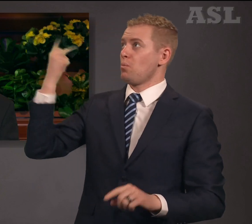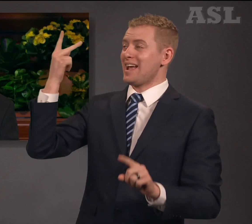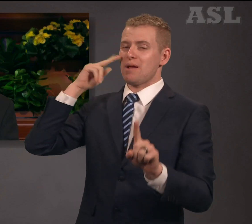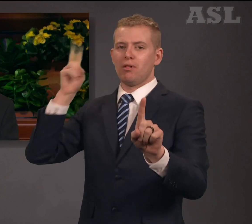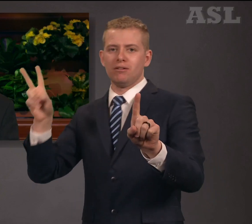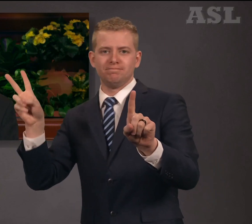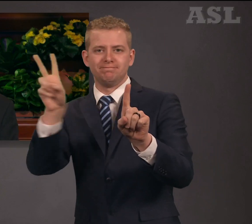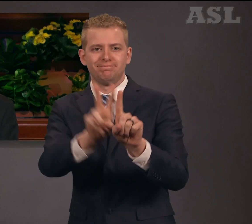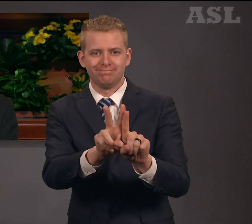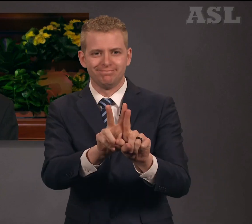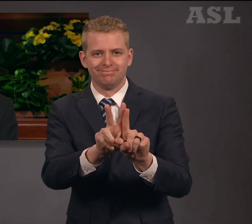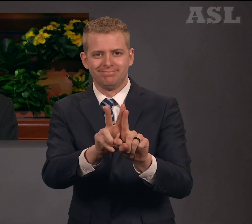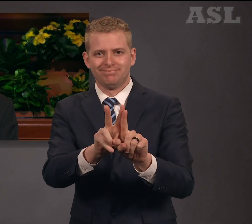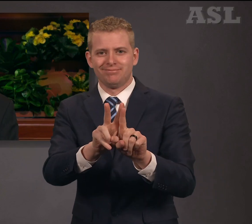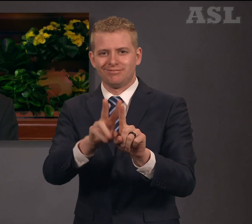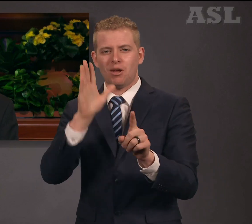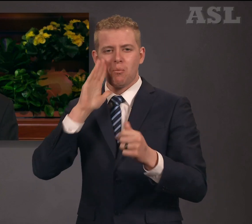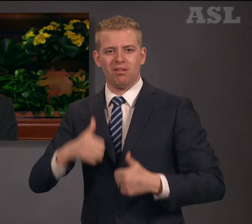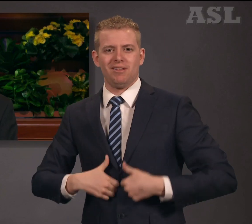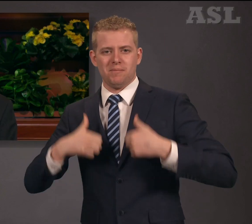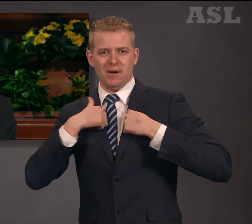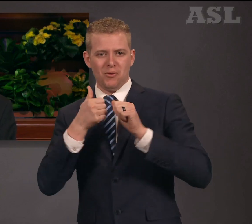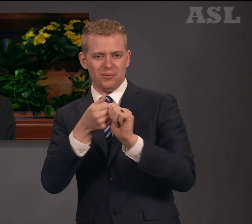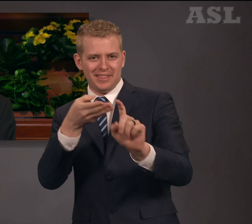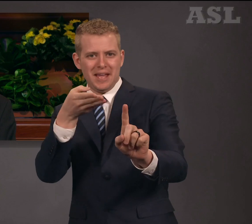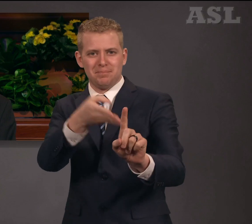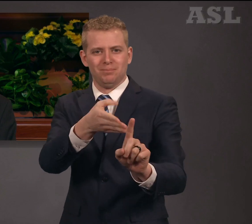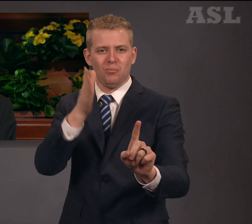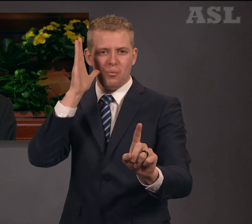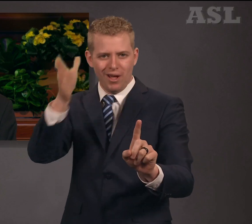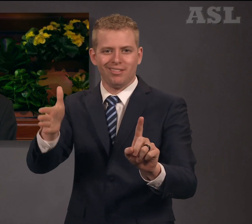him, and make our abode with him.